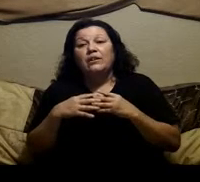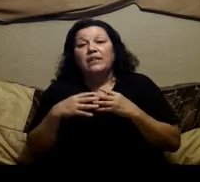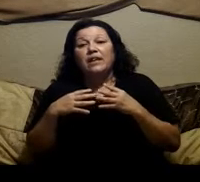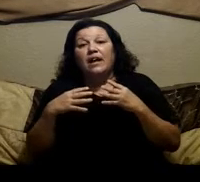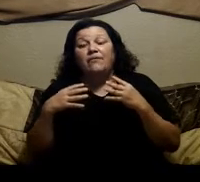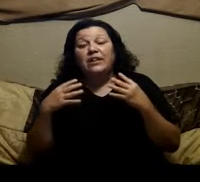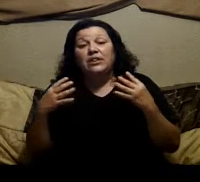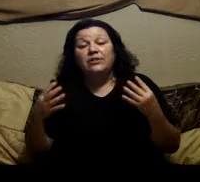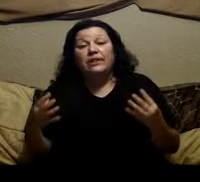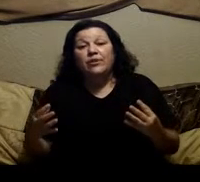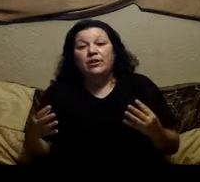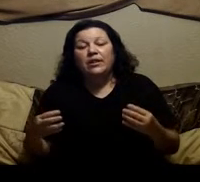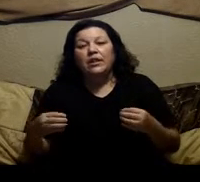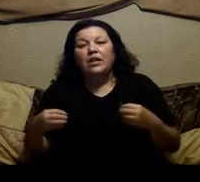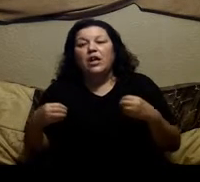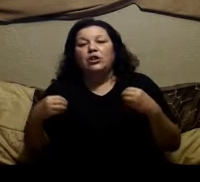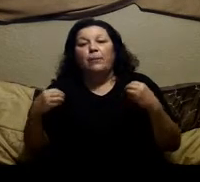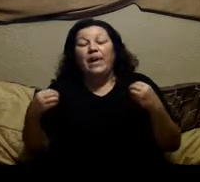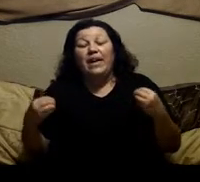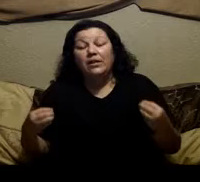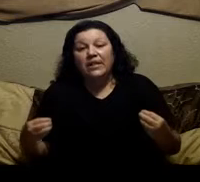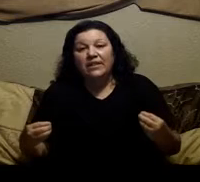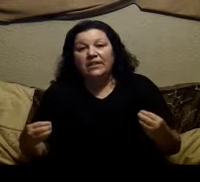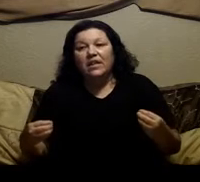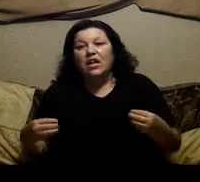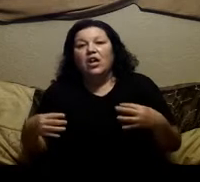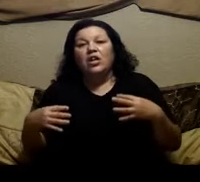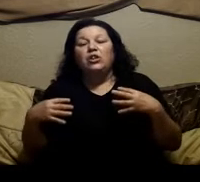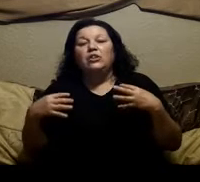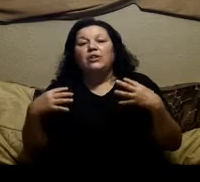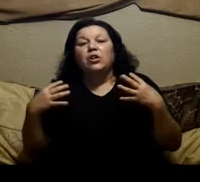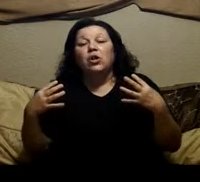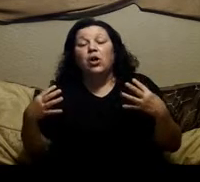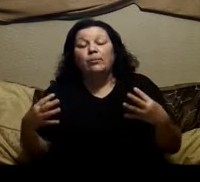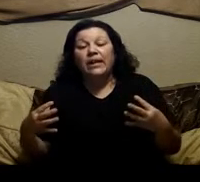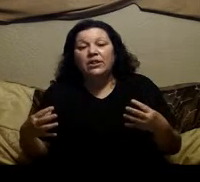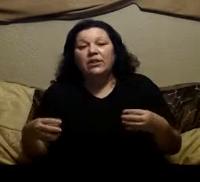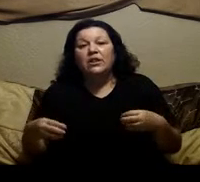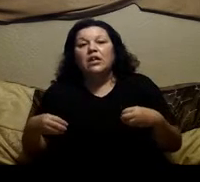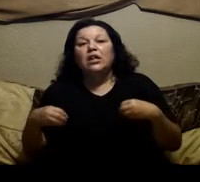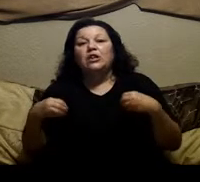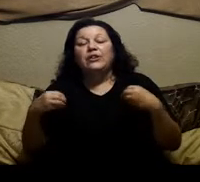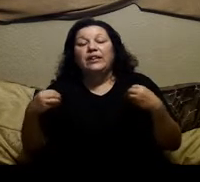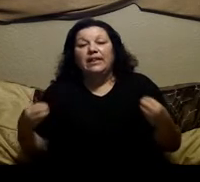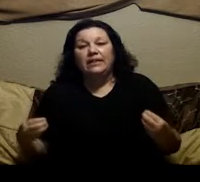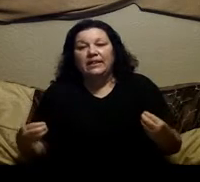affecting your liver your pancreas your gallbladder your kidneys